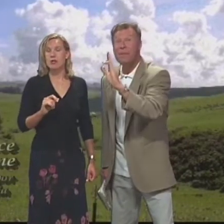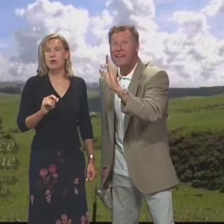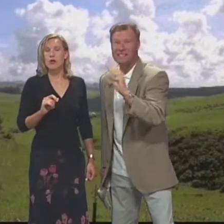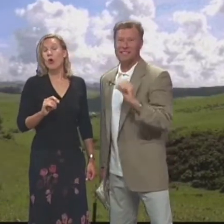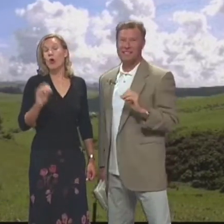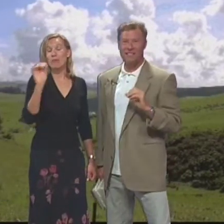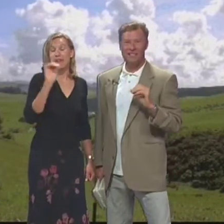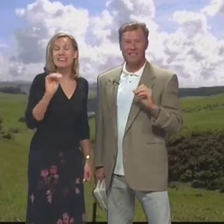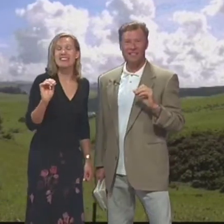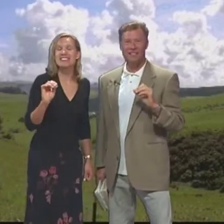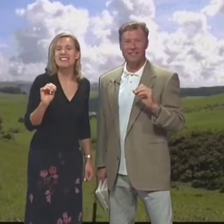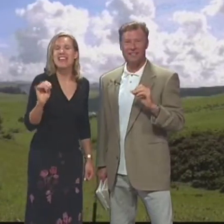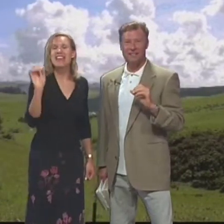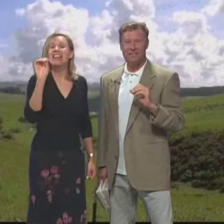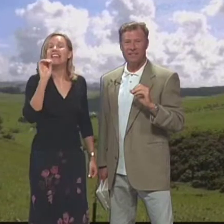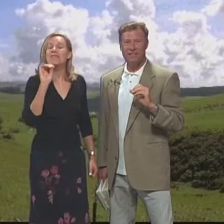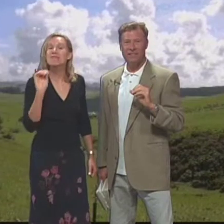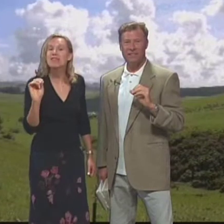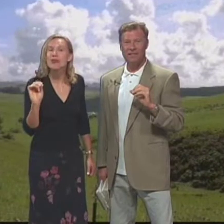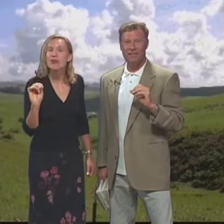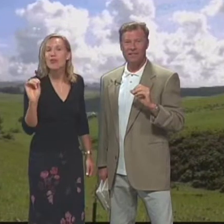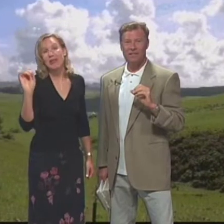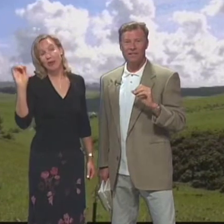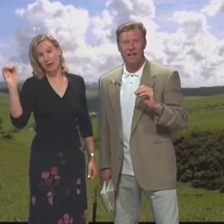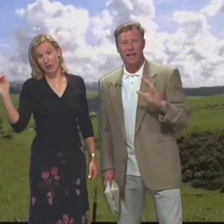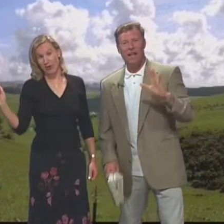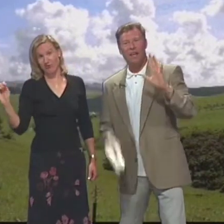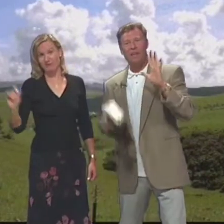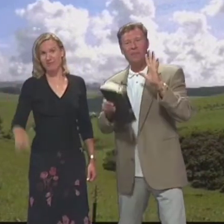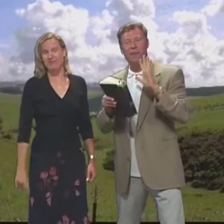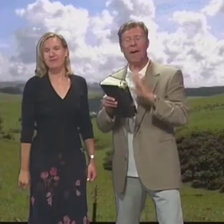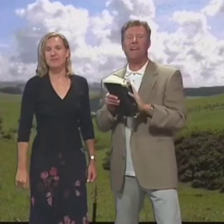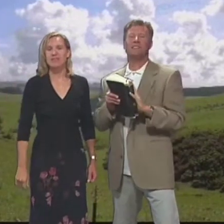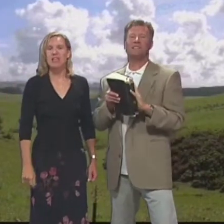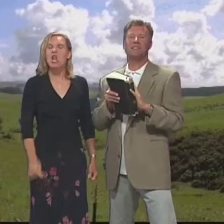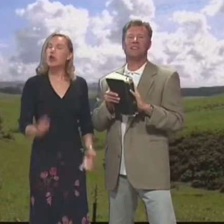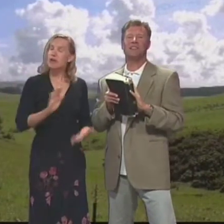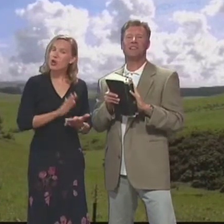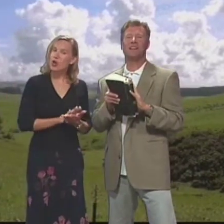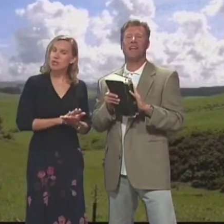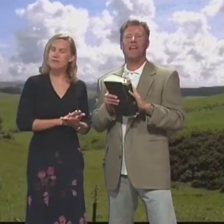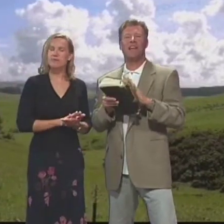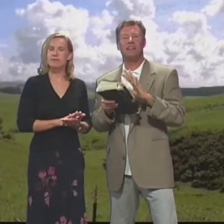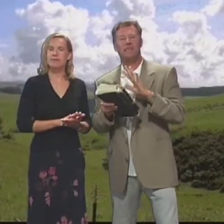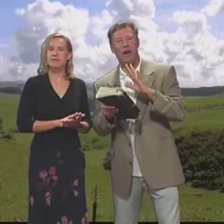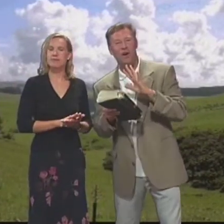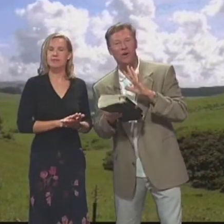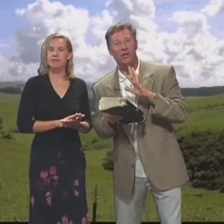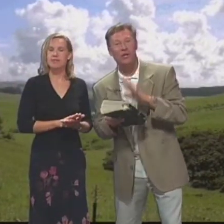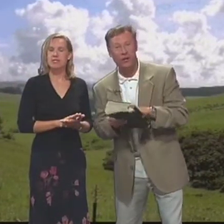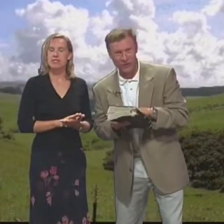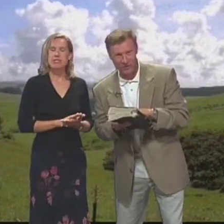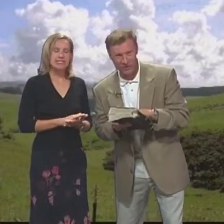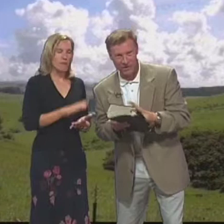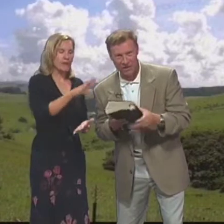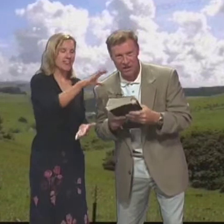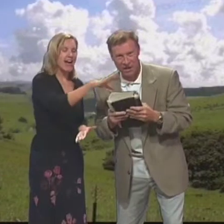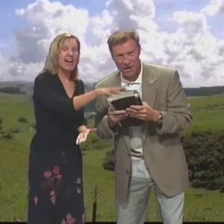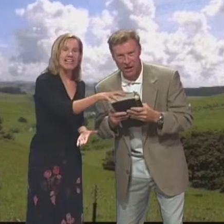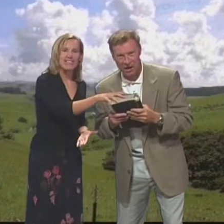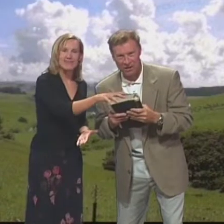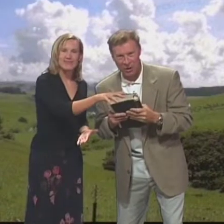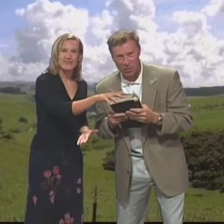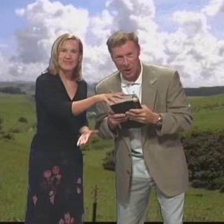enemy for the best O convertirse en el enemigo De lo mejor The best Lo mejor Is found in here Se